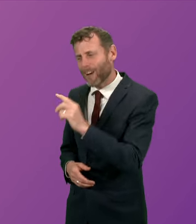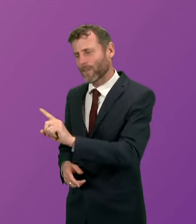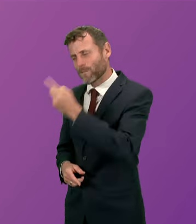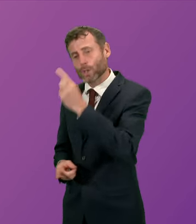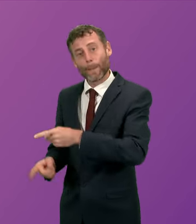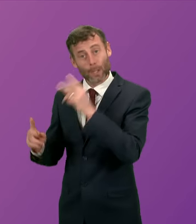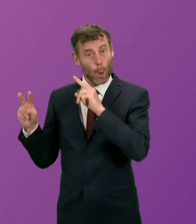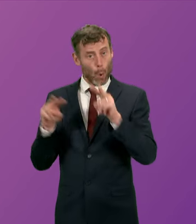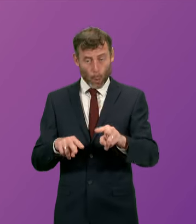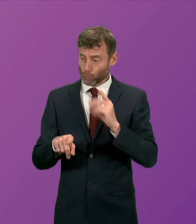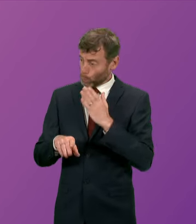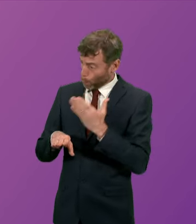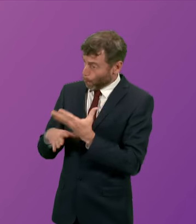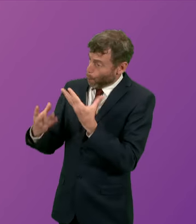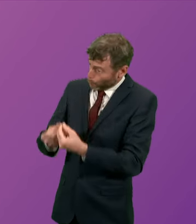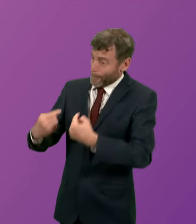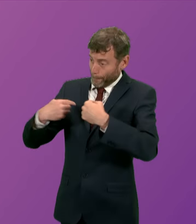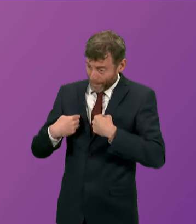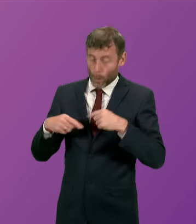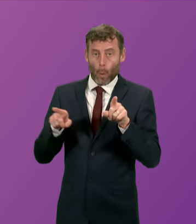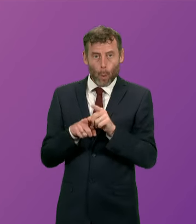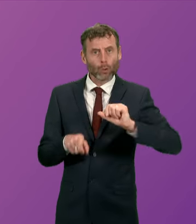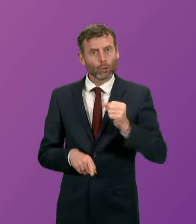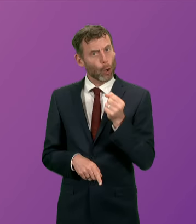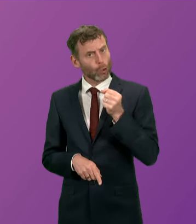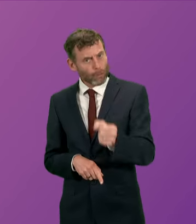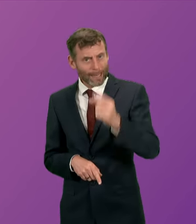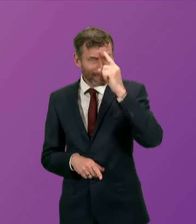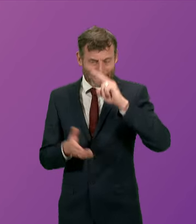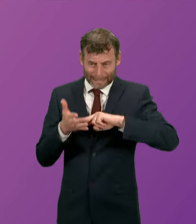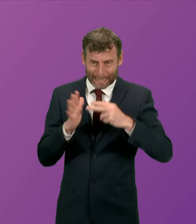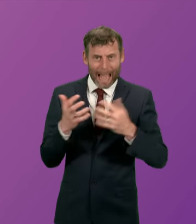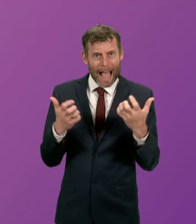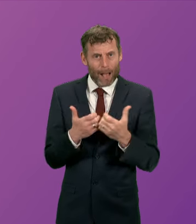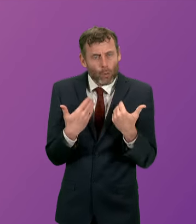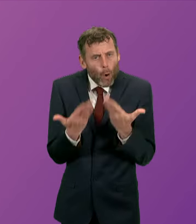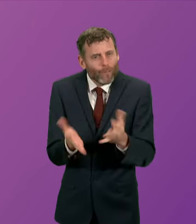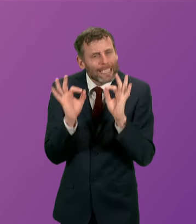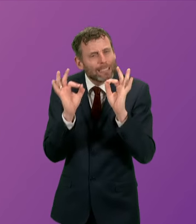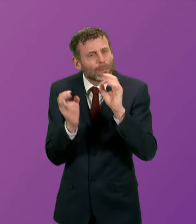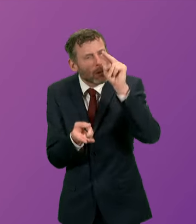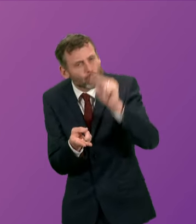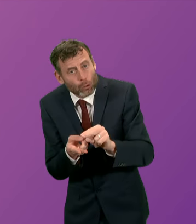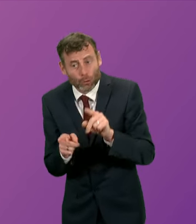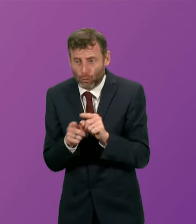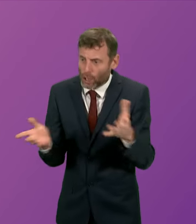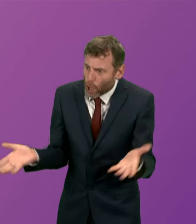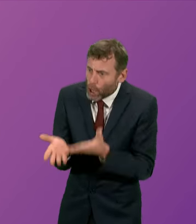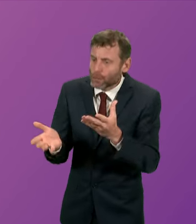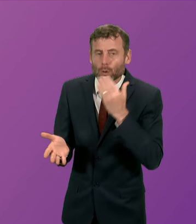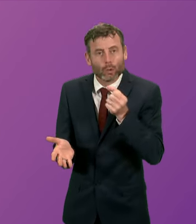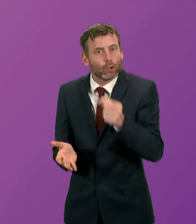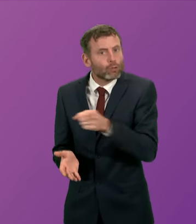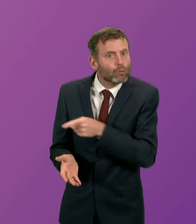to work with me and constituents in Scott Rail to provide special offers or reduce fares to encourage people back onto the trains when the